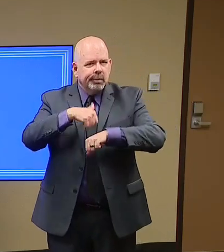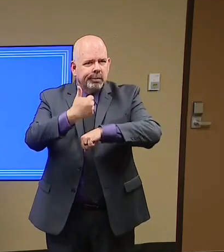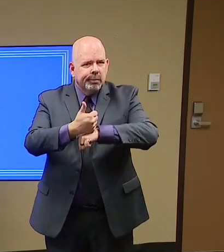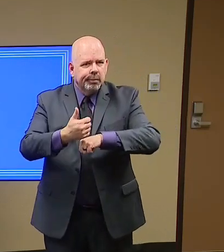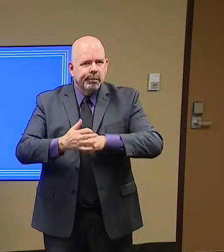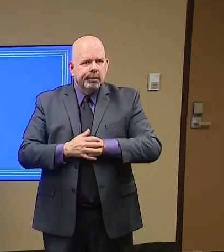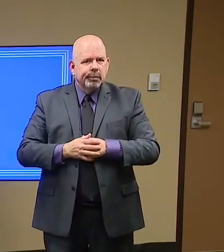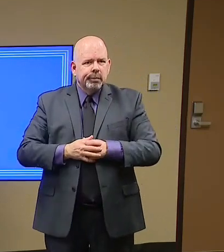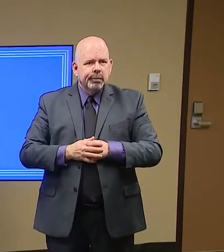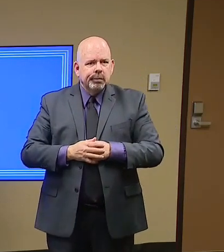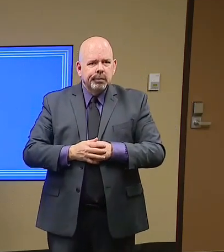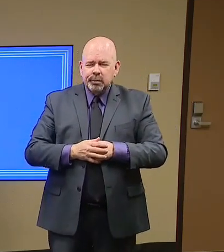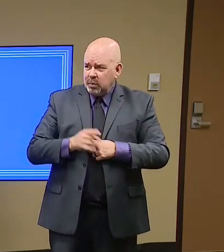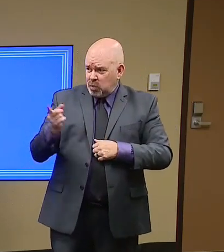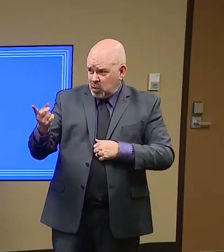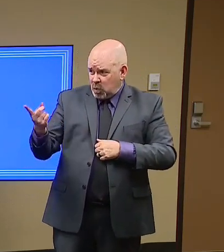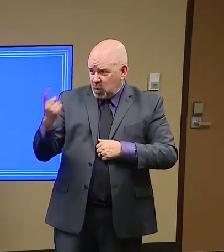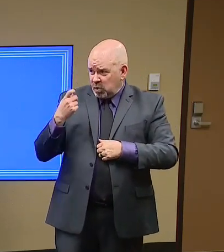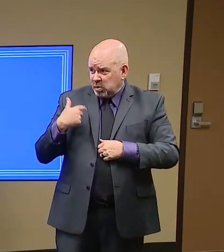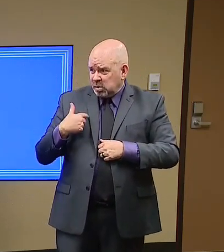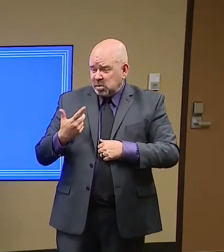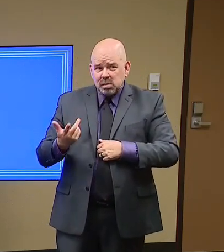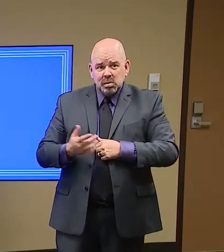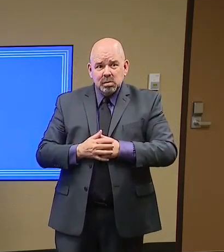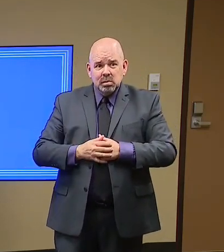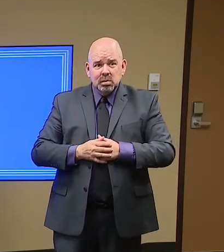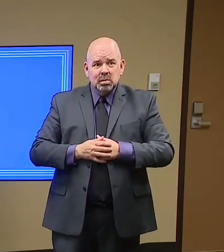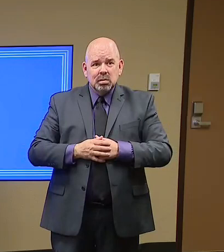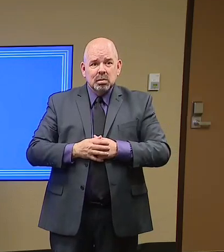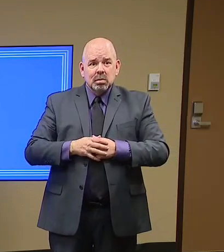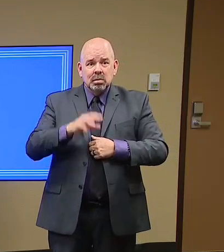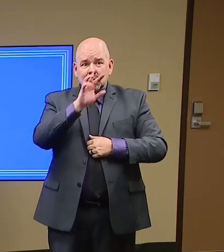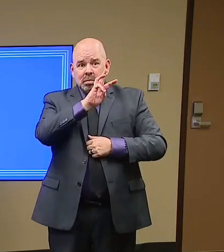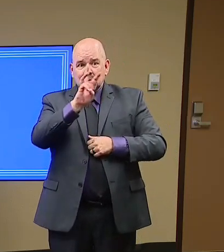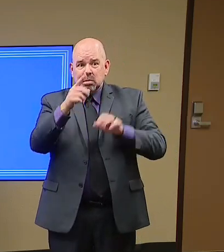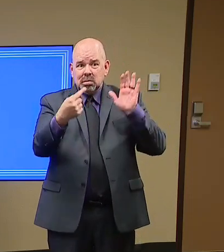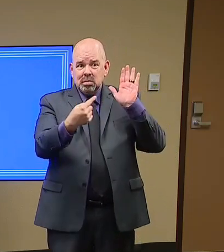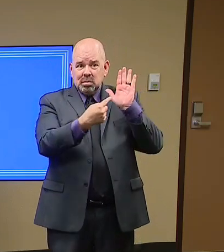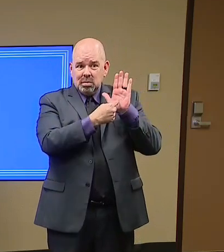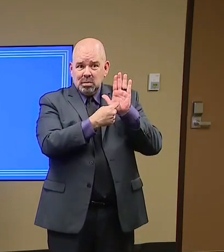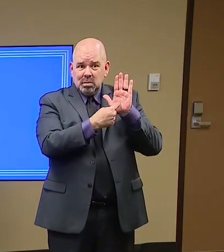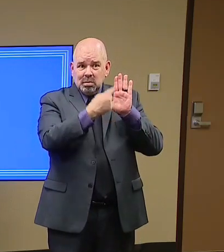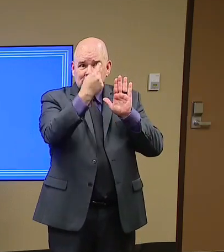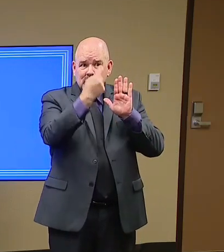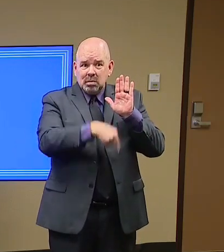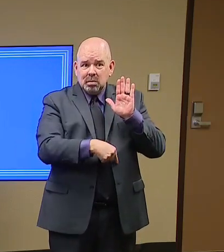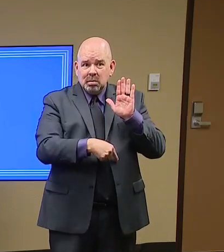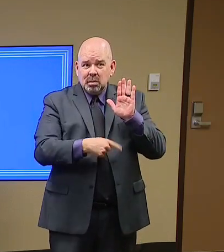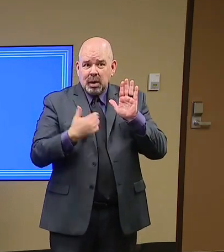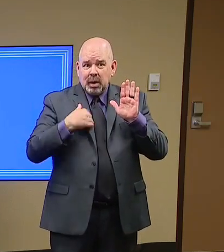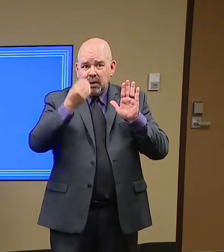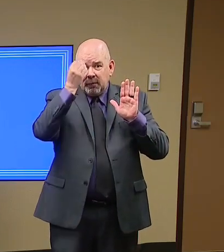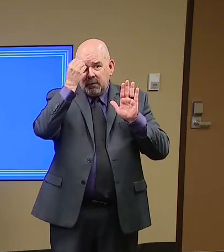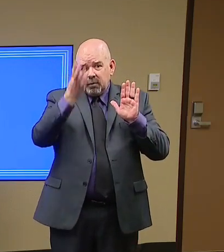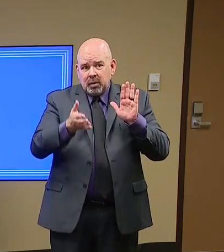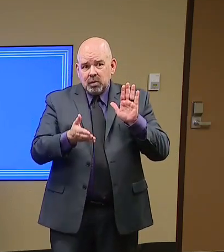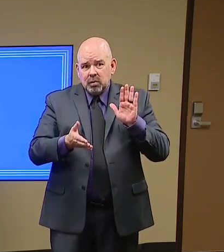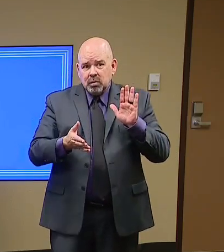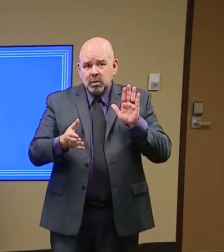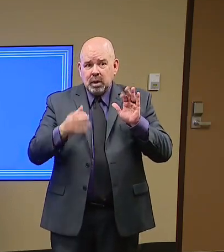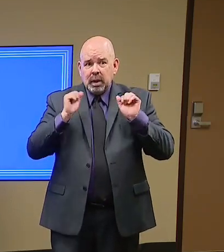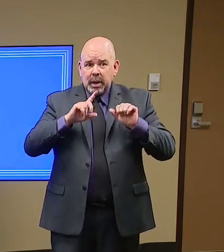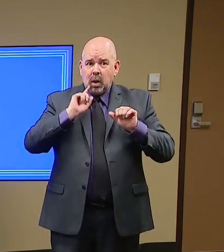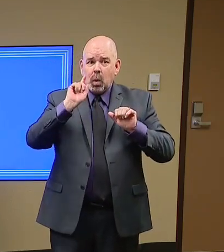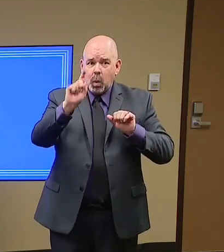The order itself has a lot of guidance, and then you can send your